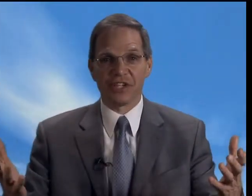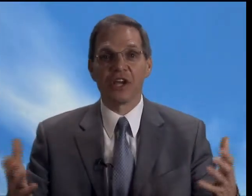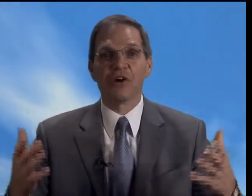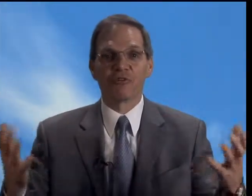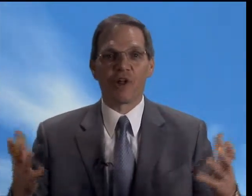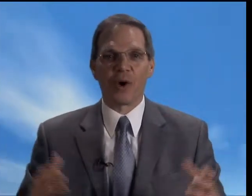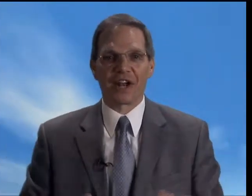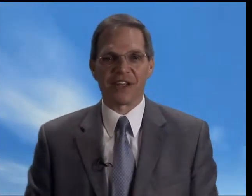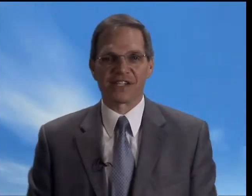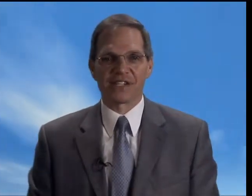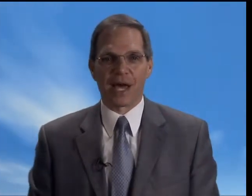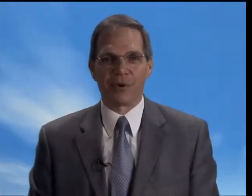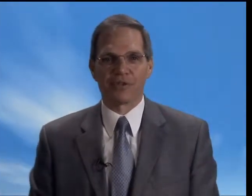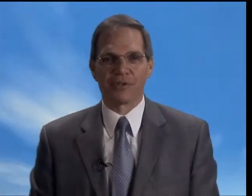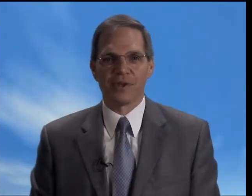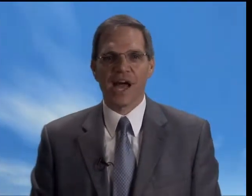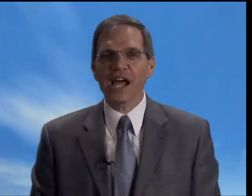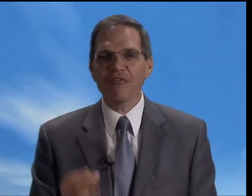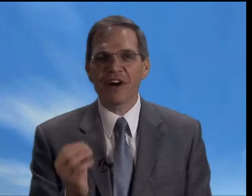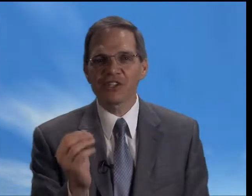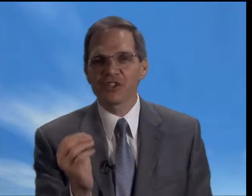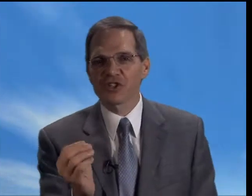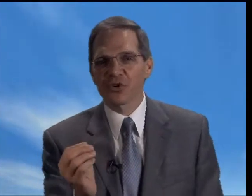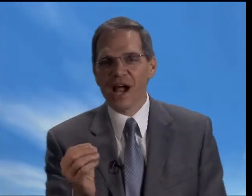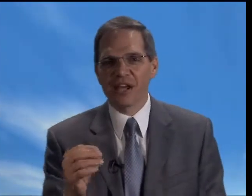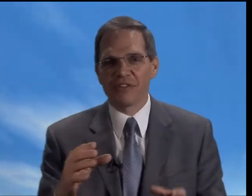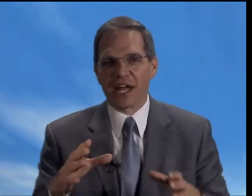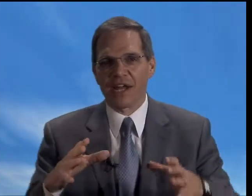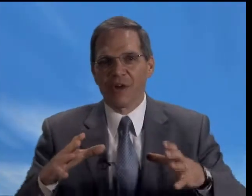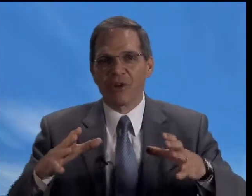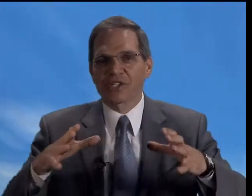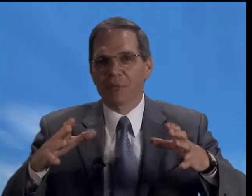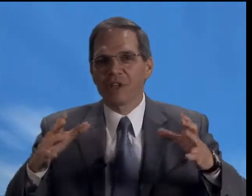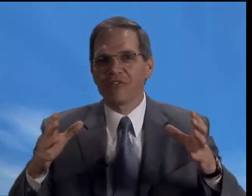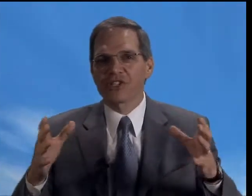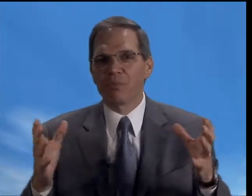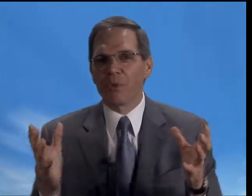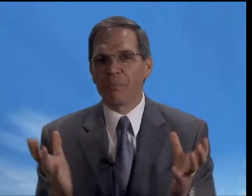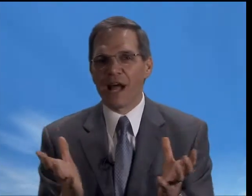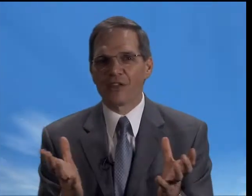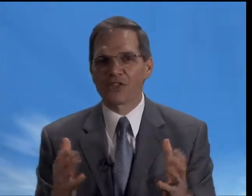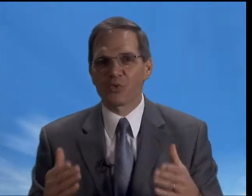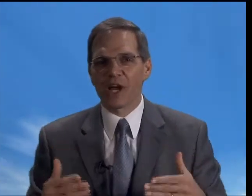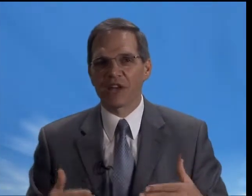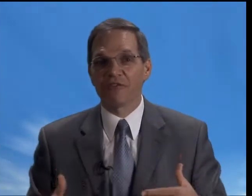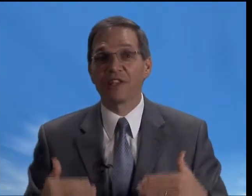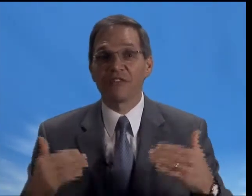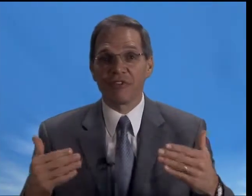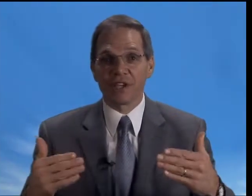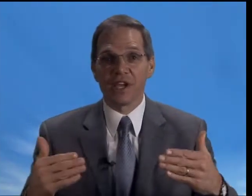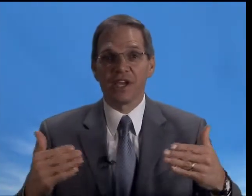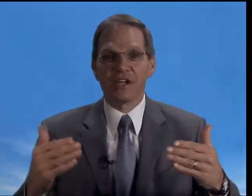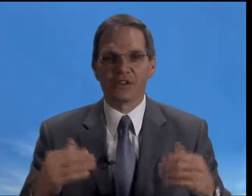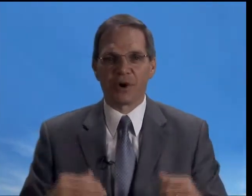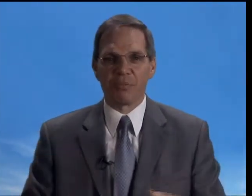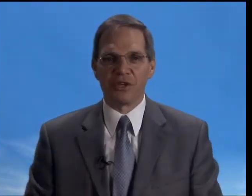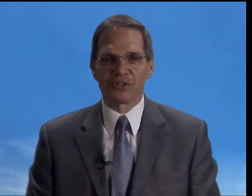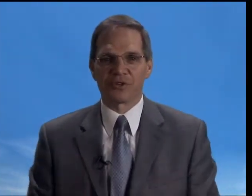flow out of that Sabbath. I invite you to try that because I believe it's a more balanced way of living into our ministry.